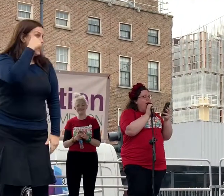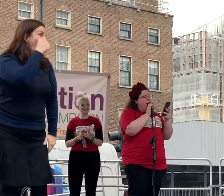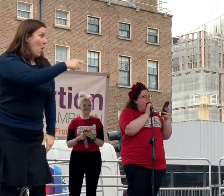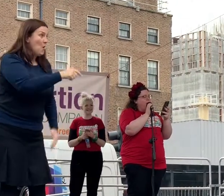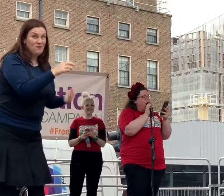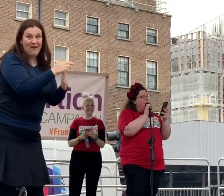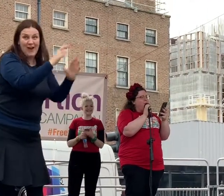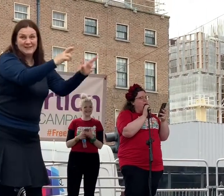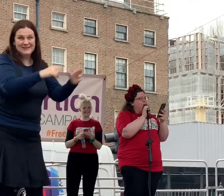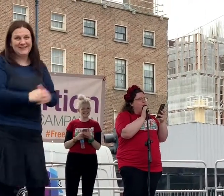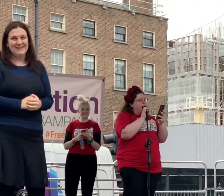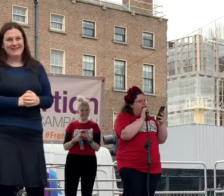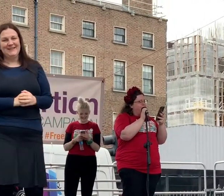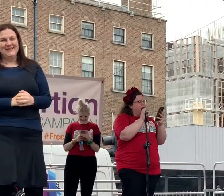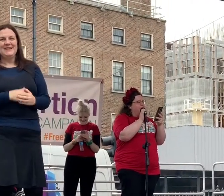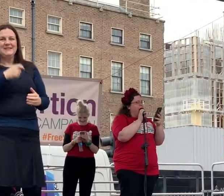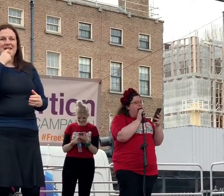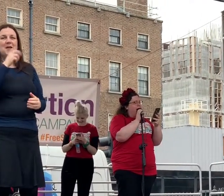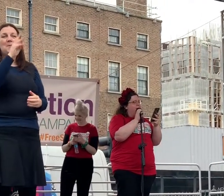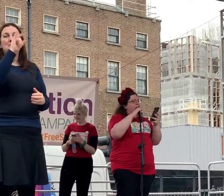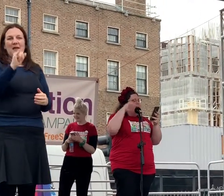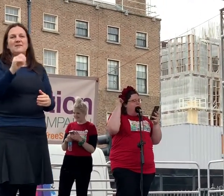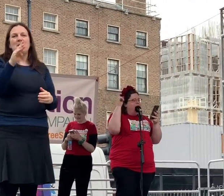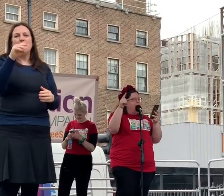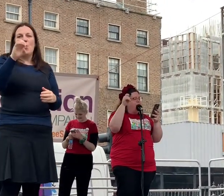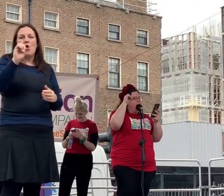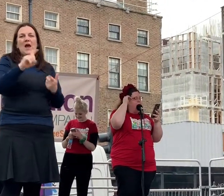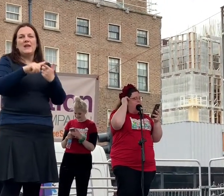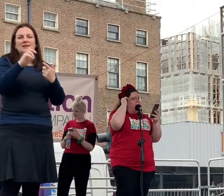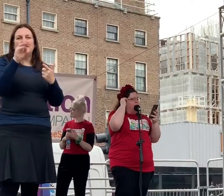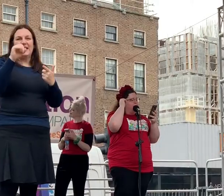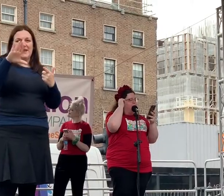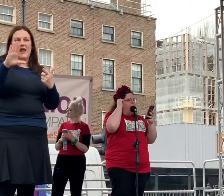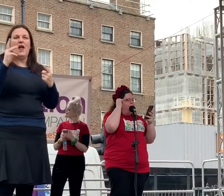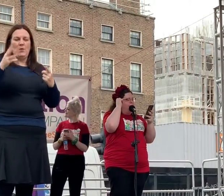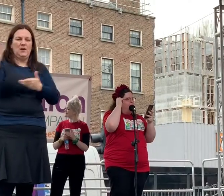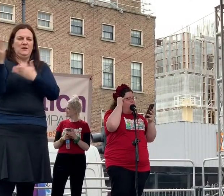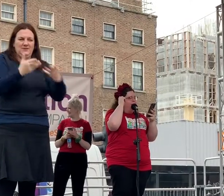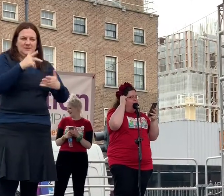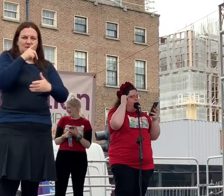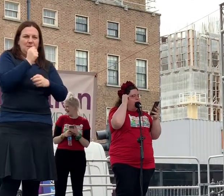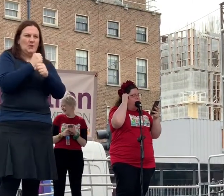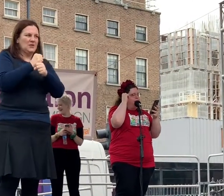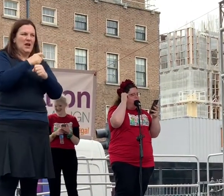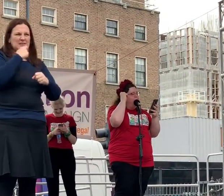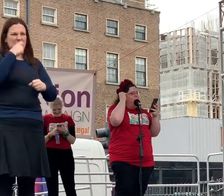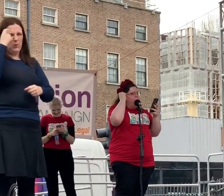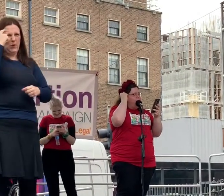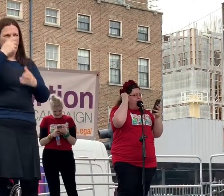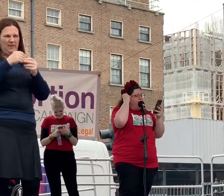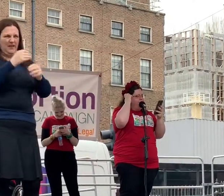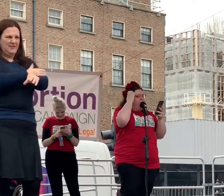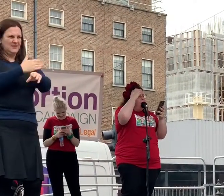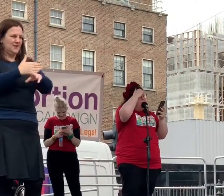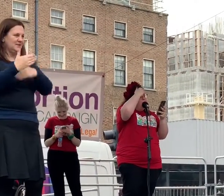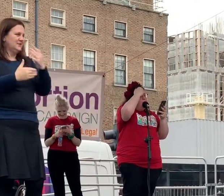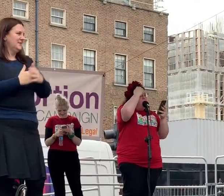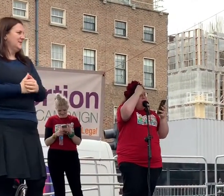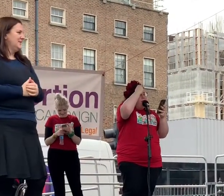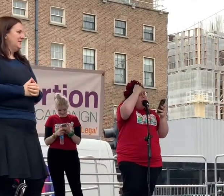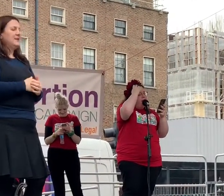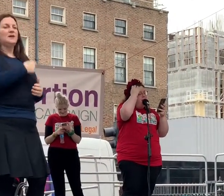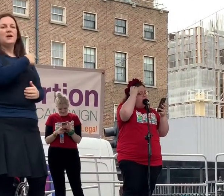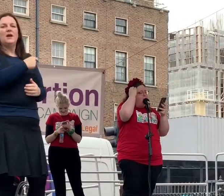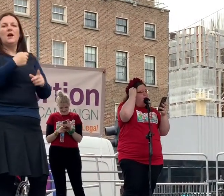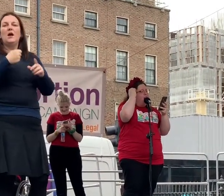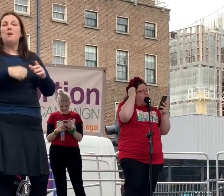Giv it up for Bethany Moore and Danielle Farron. I'll tell you a quick bit about them before I said that weird thing at the start. Bethany Moore is an abortion